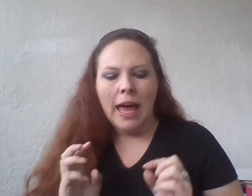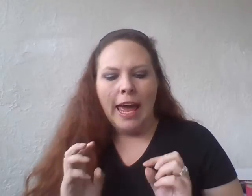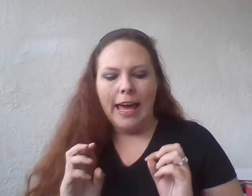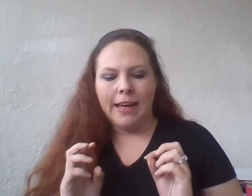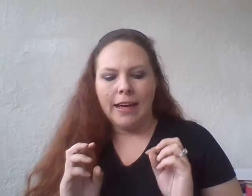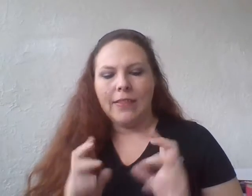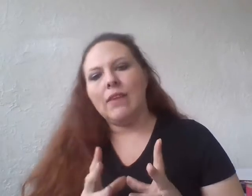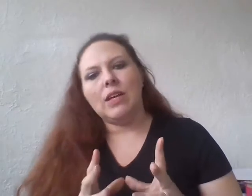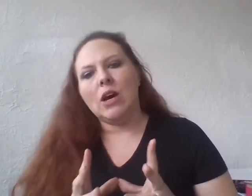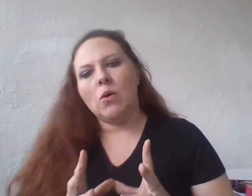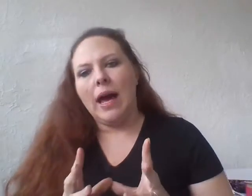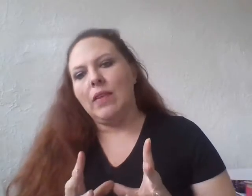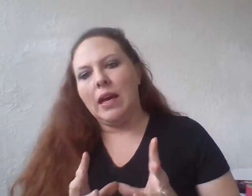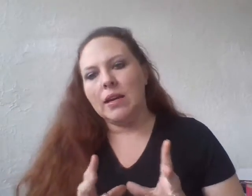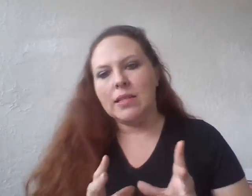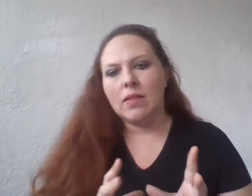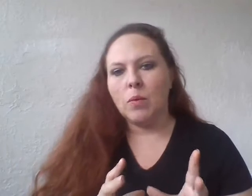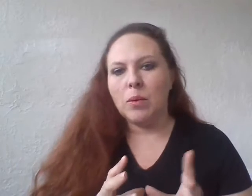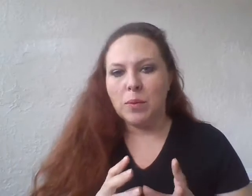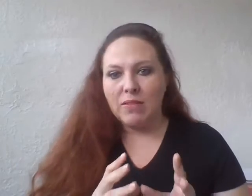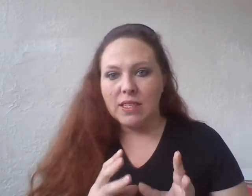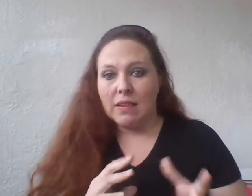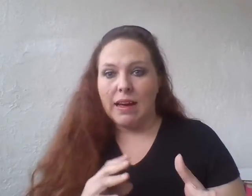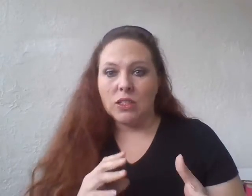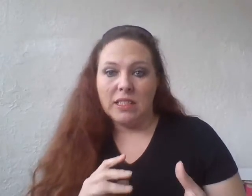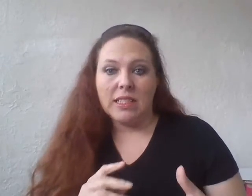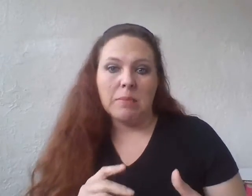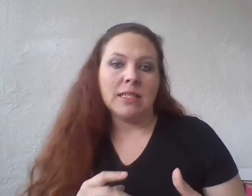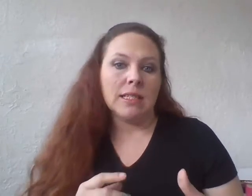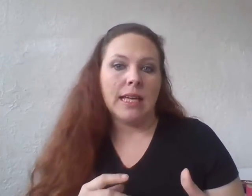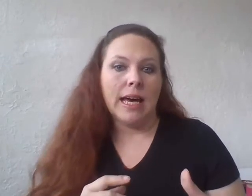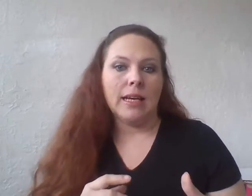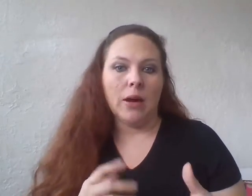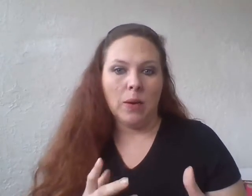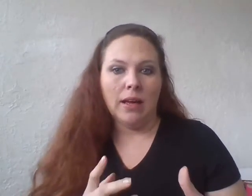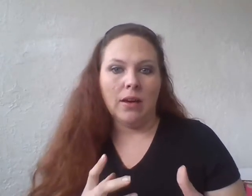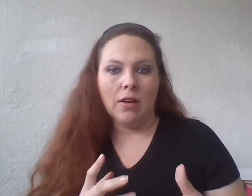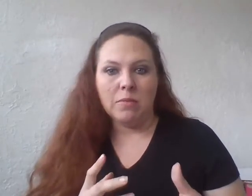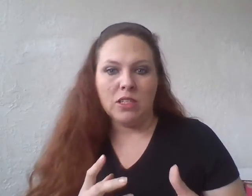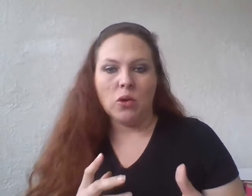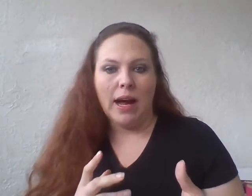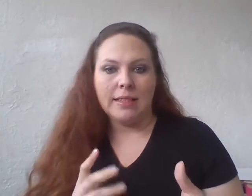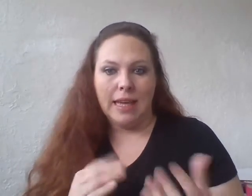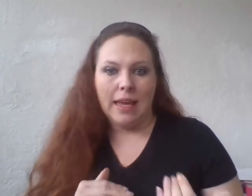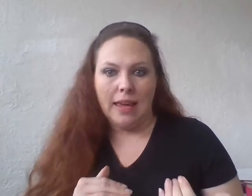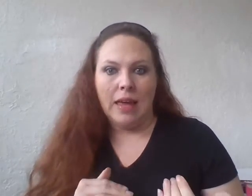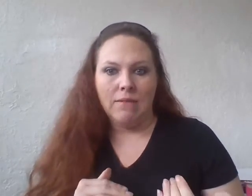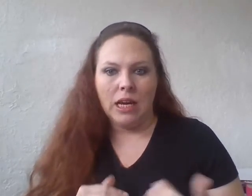And in that video, at the end, I stated that we would revisit the last three statements that I read of Mr. Kratz in that video